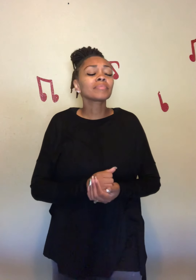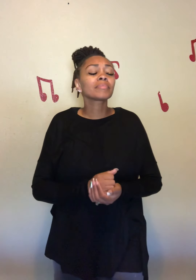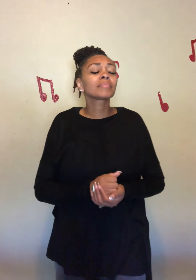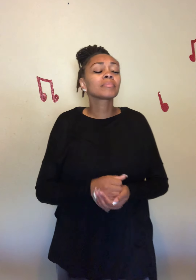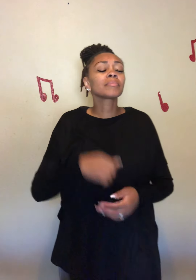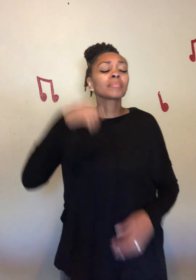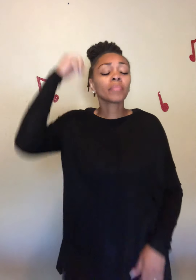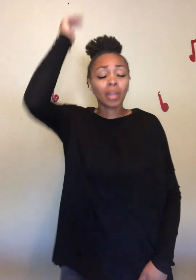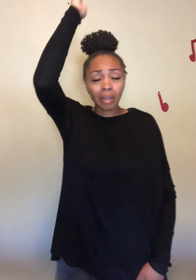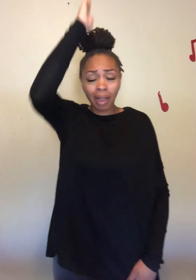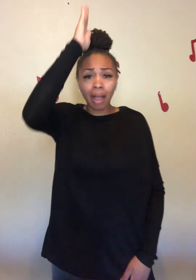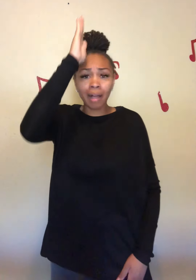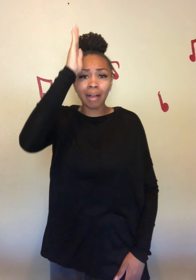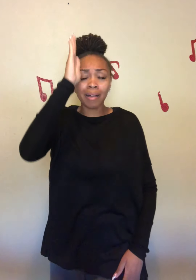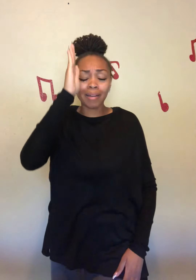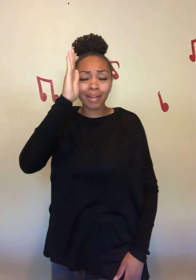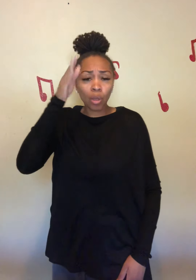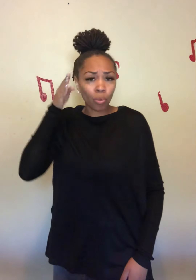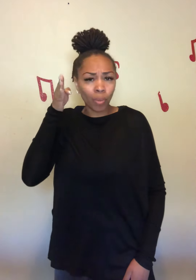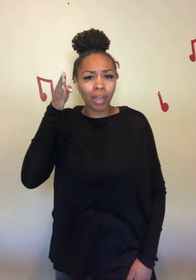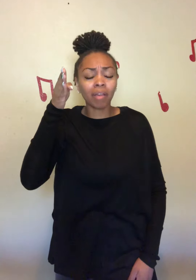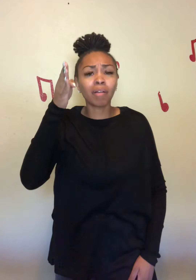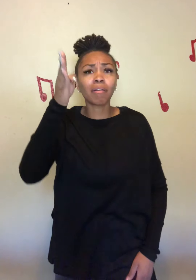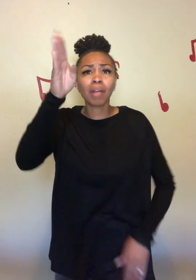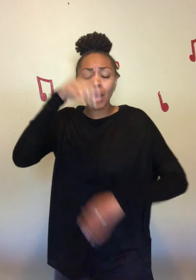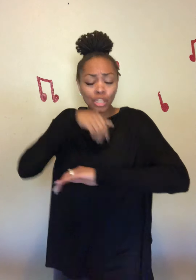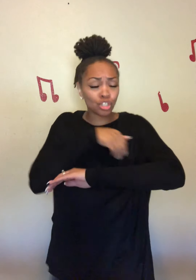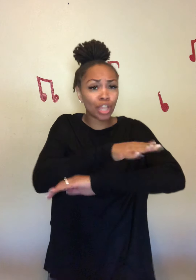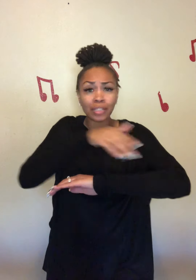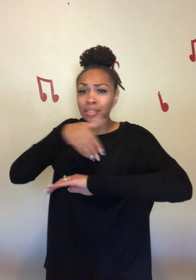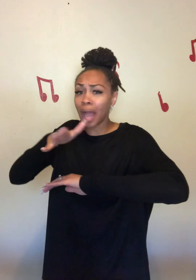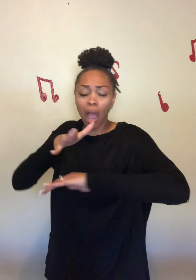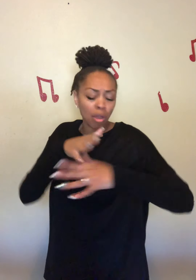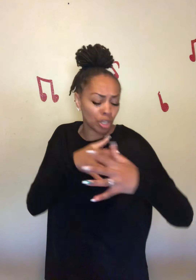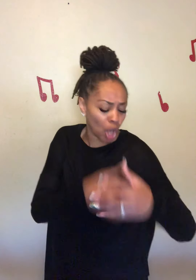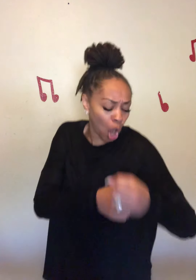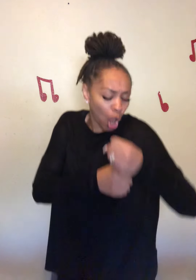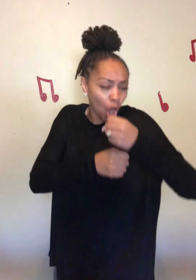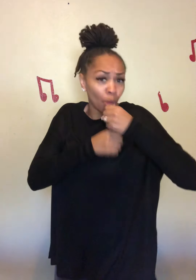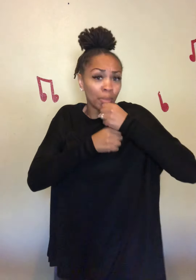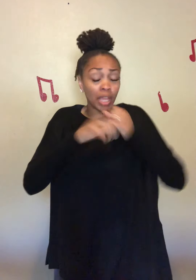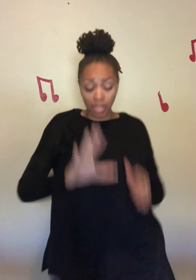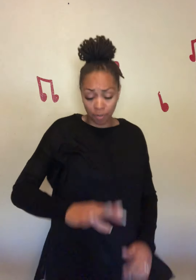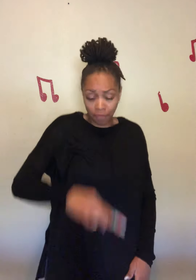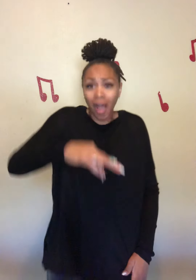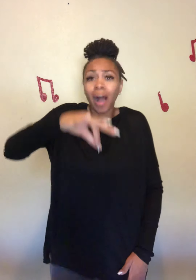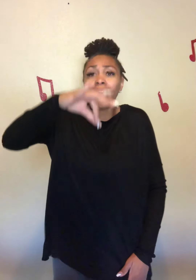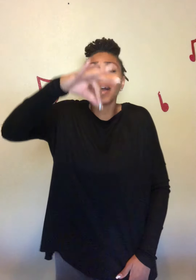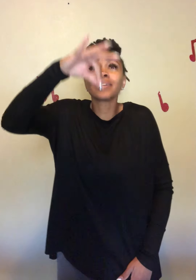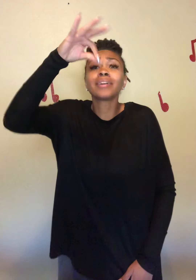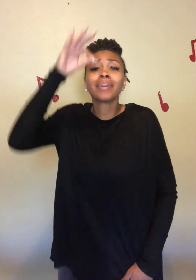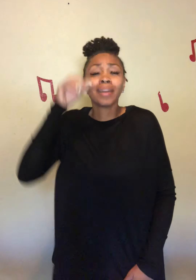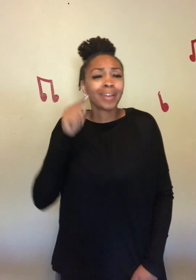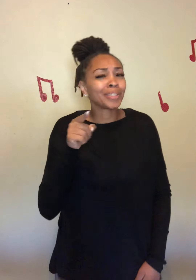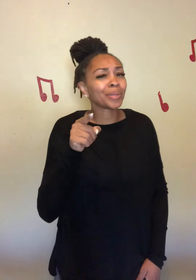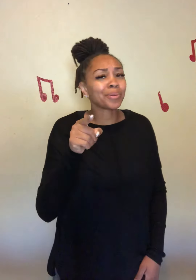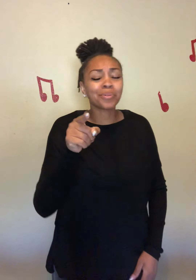I will send out an army To find you